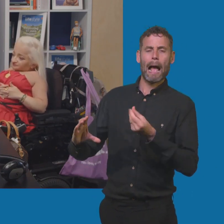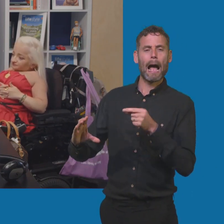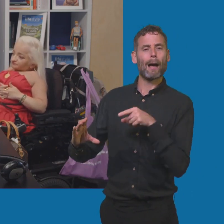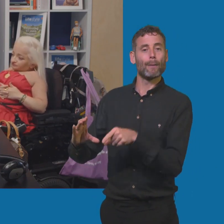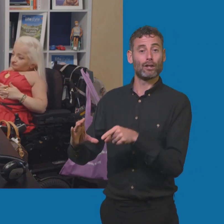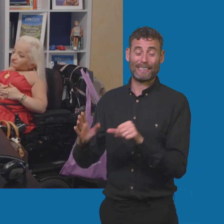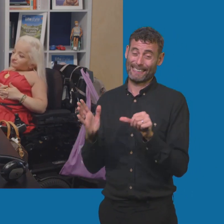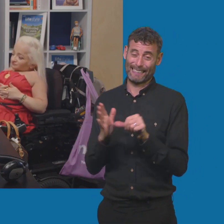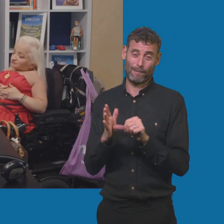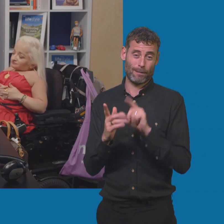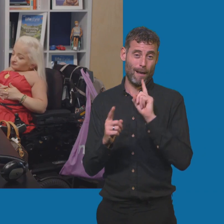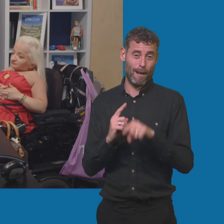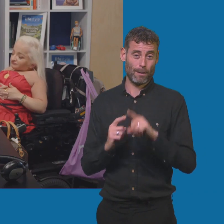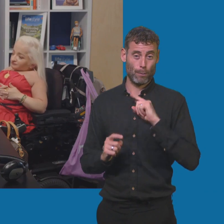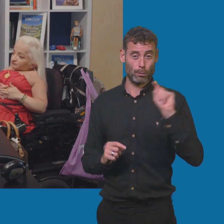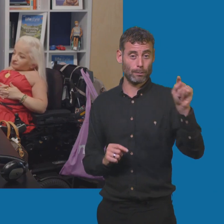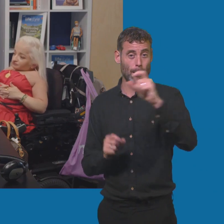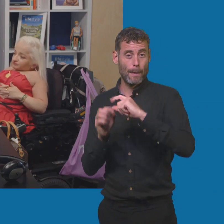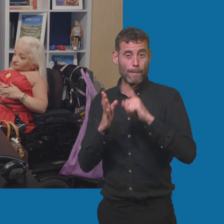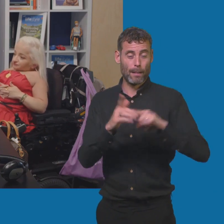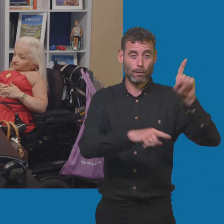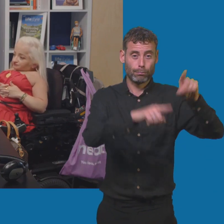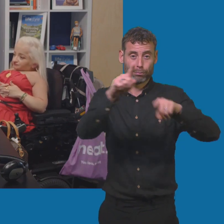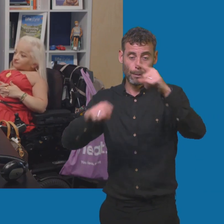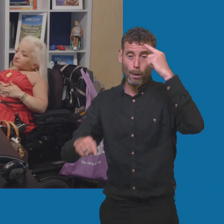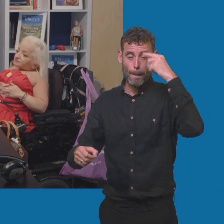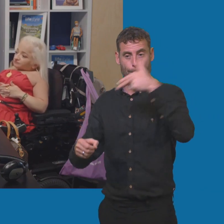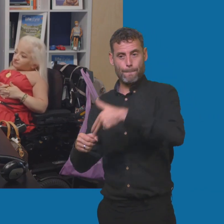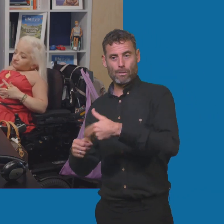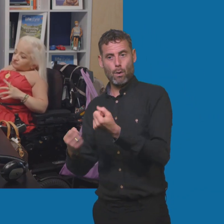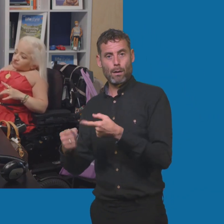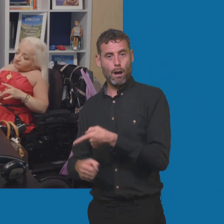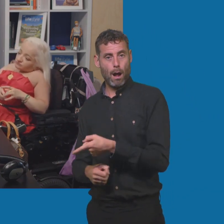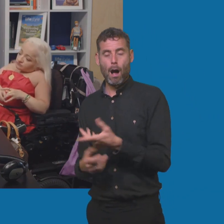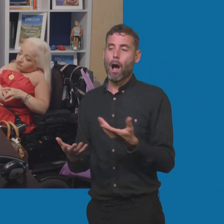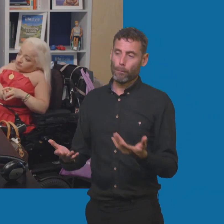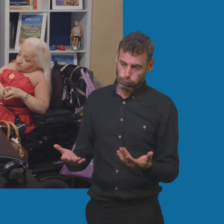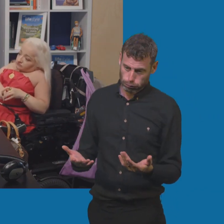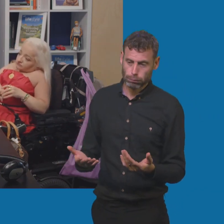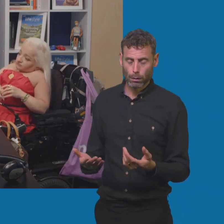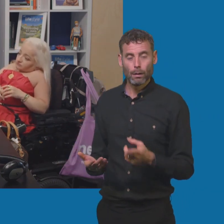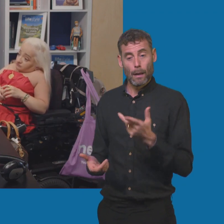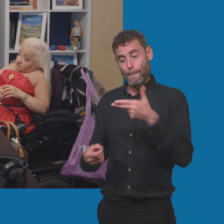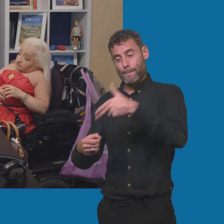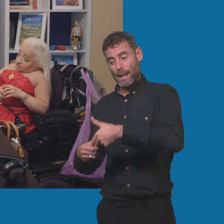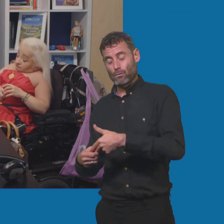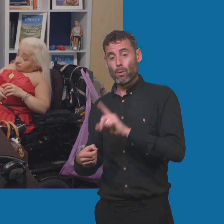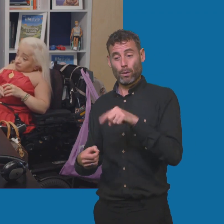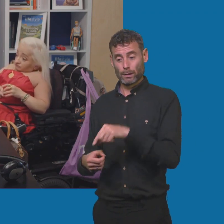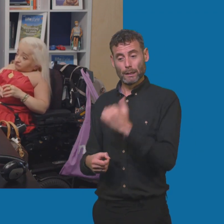because how long is a piece of string? If you imagine a petrol car and someone asks you that, well, it would depend on how big the car's petrol tank is and it would depend how much the